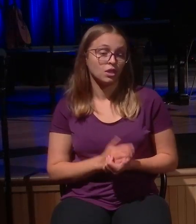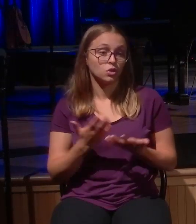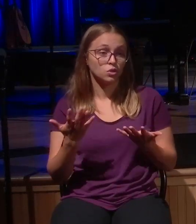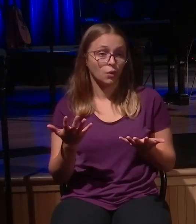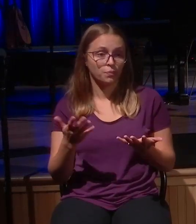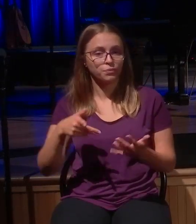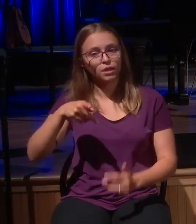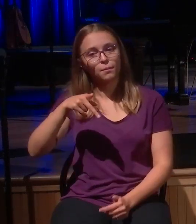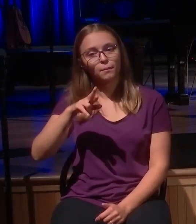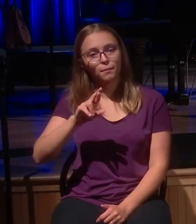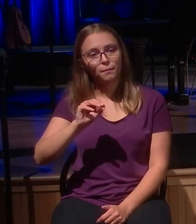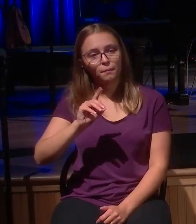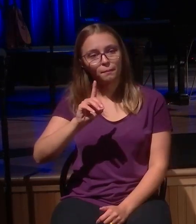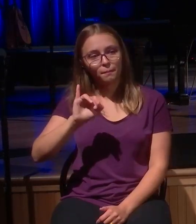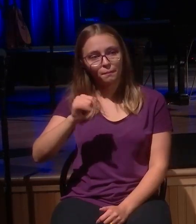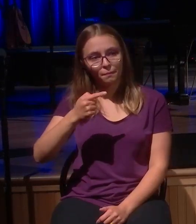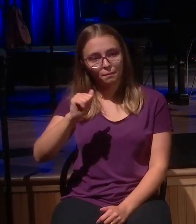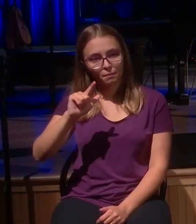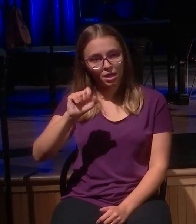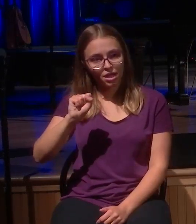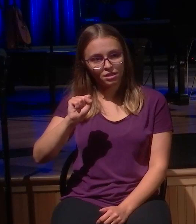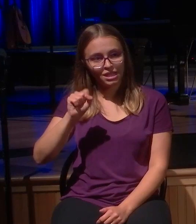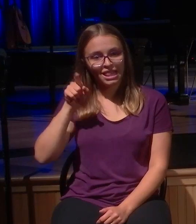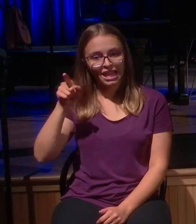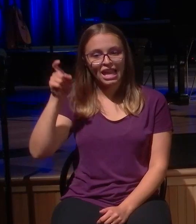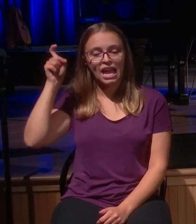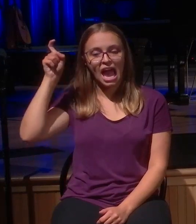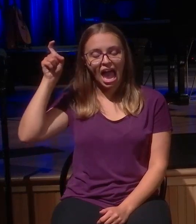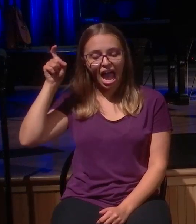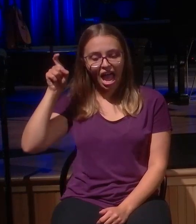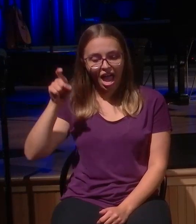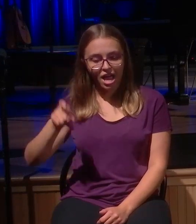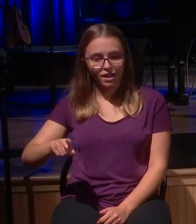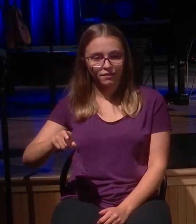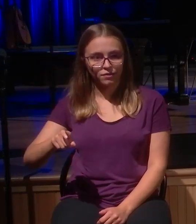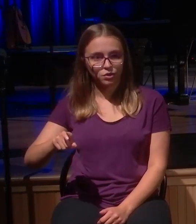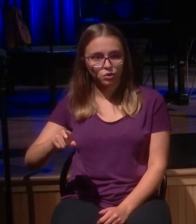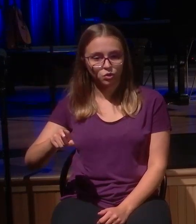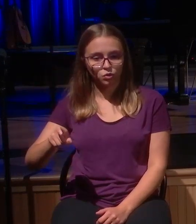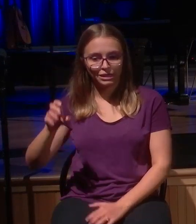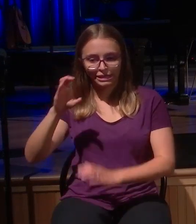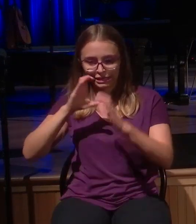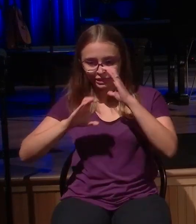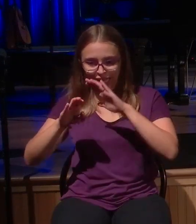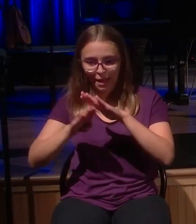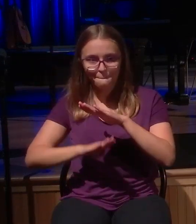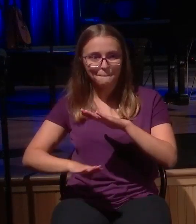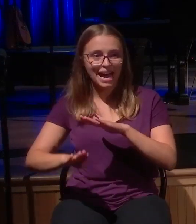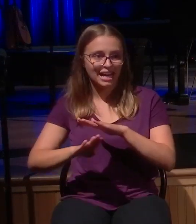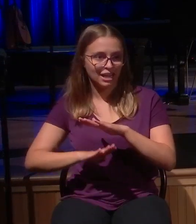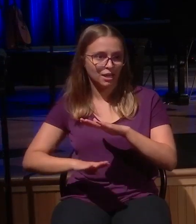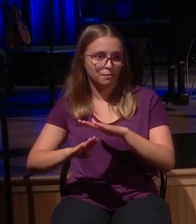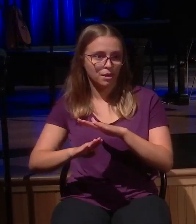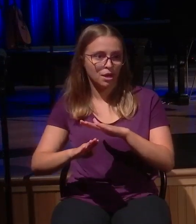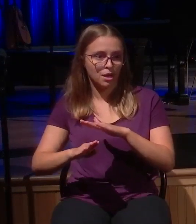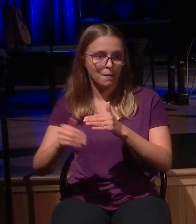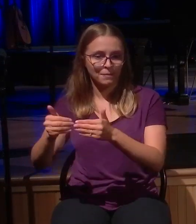until they come to their senses. The passion of God, seek, diligently, go after, run,